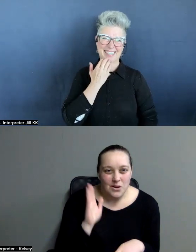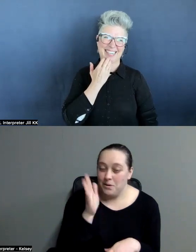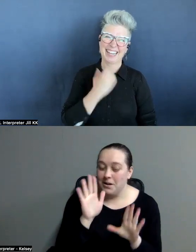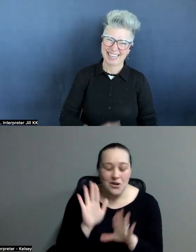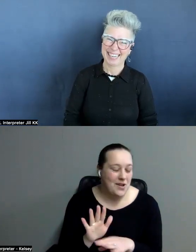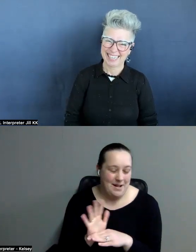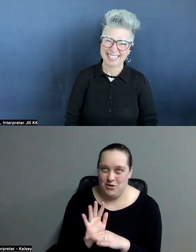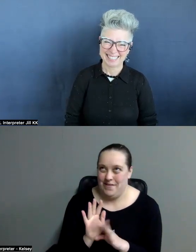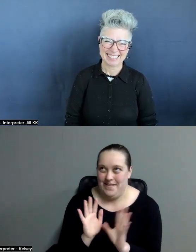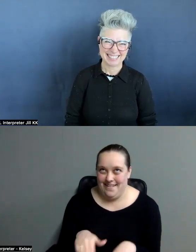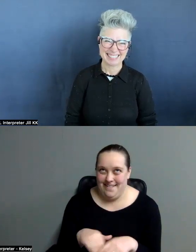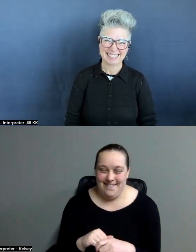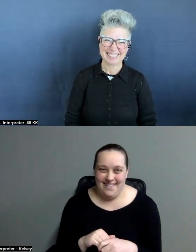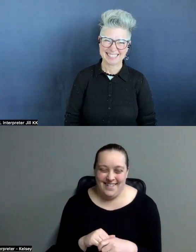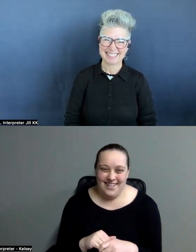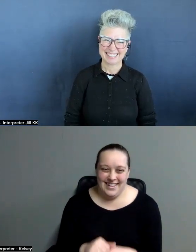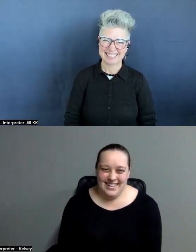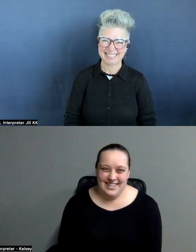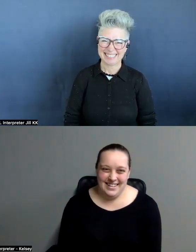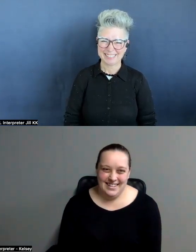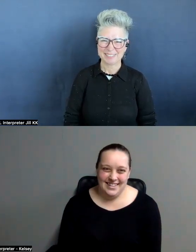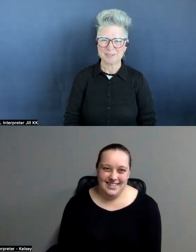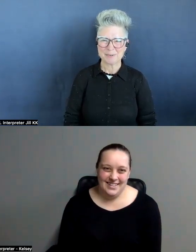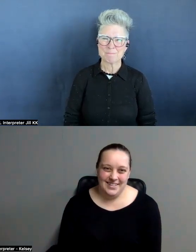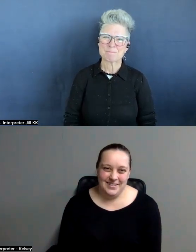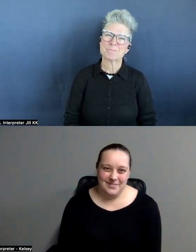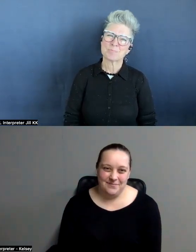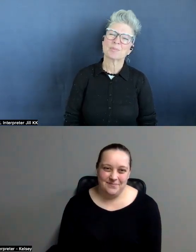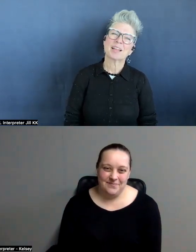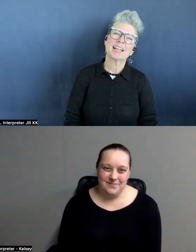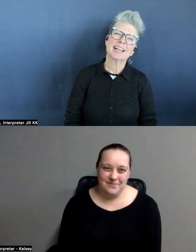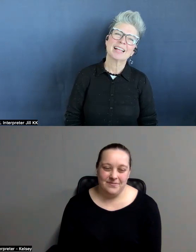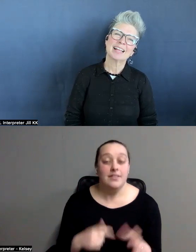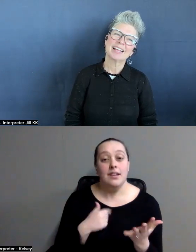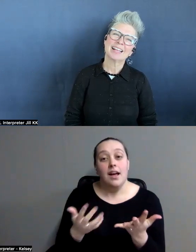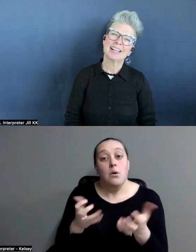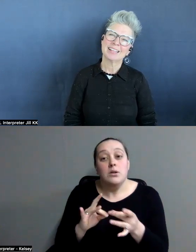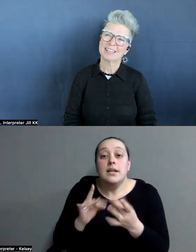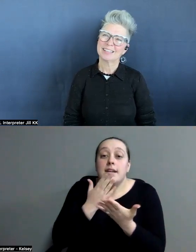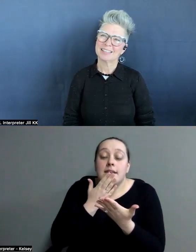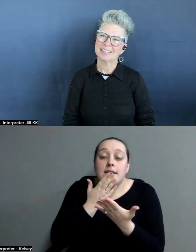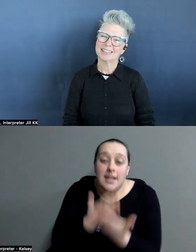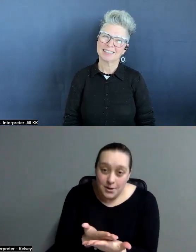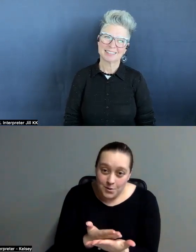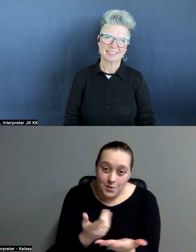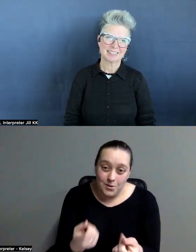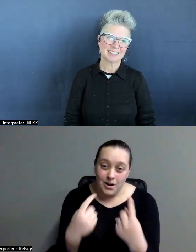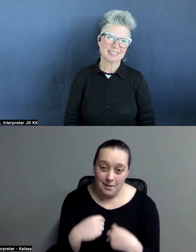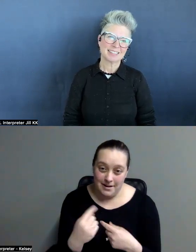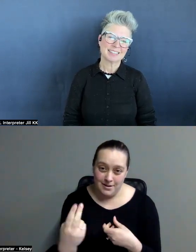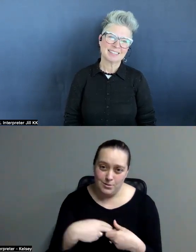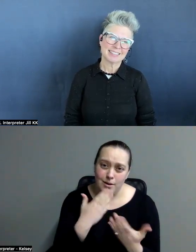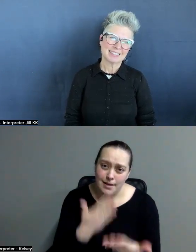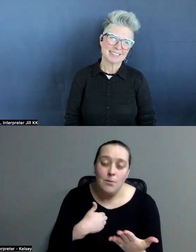No. Yeah. Um, I just wanted to say thank you for coming on. And I cannot